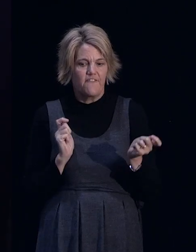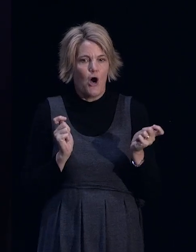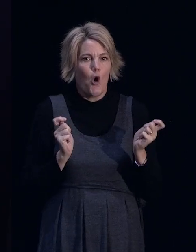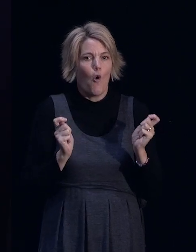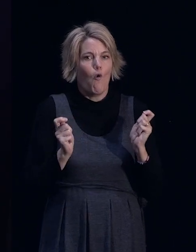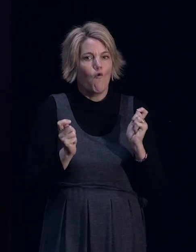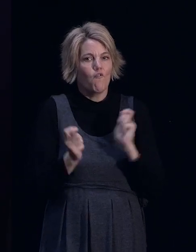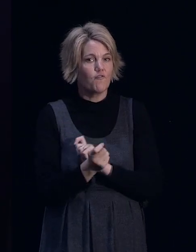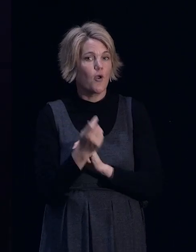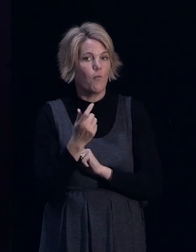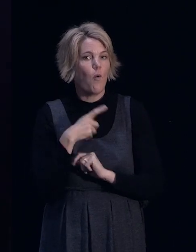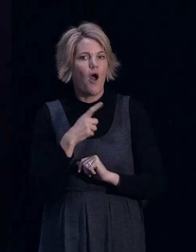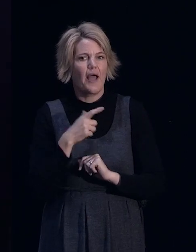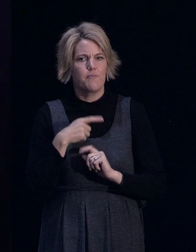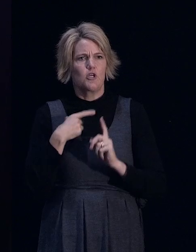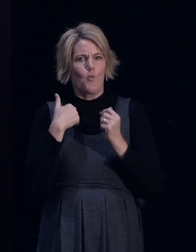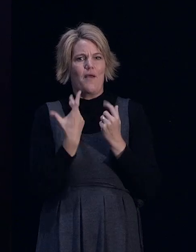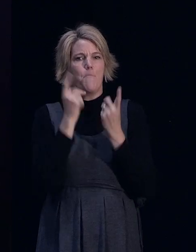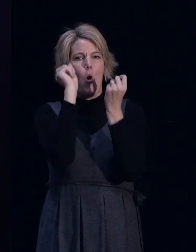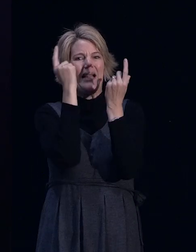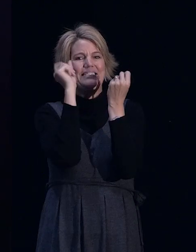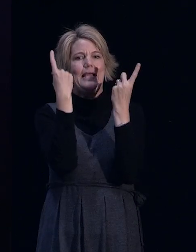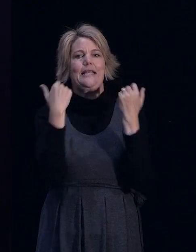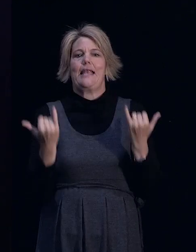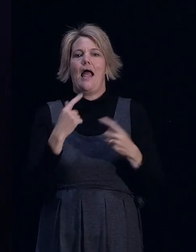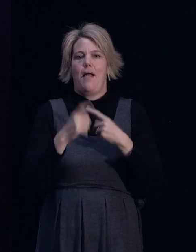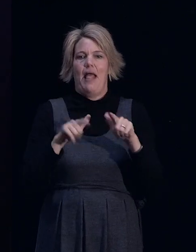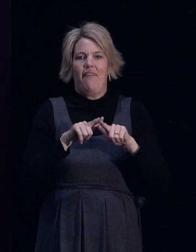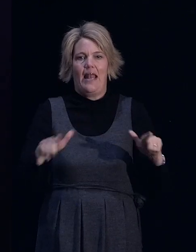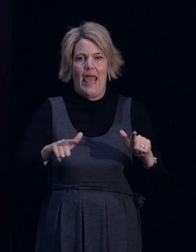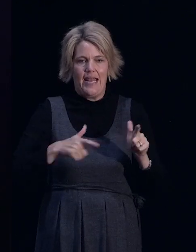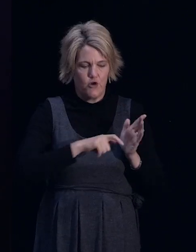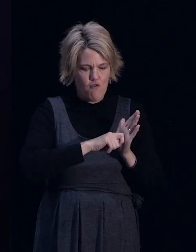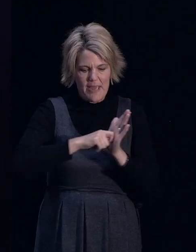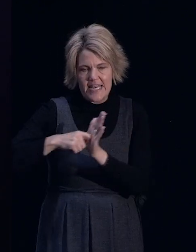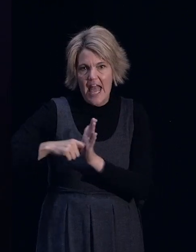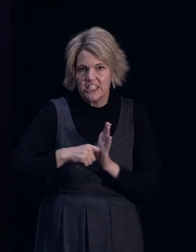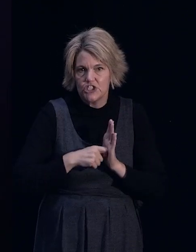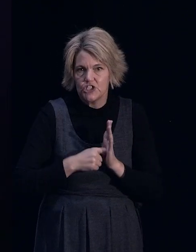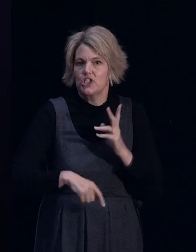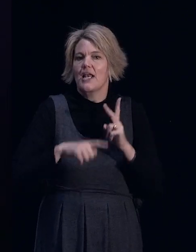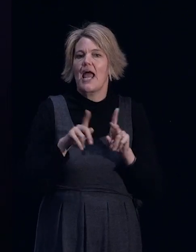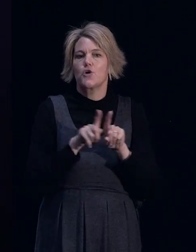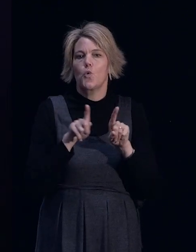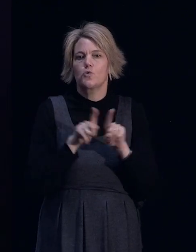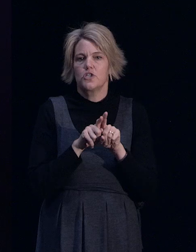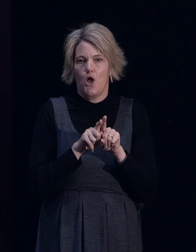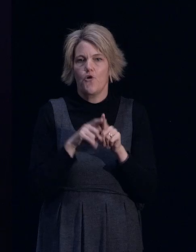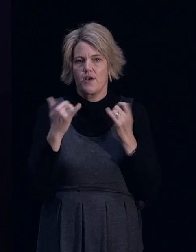we've gained more understanding of the land remediation and the progress that's been made with that, as well as the technical foundation